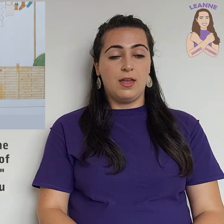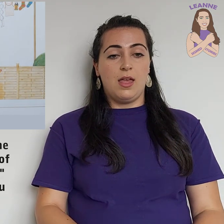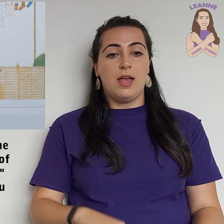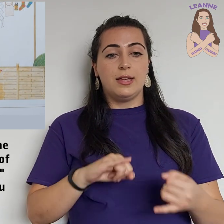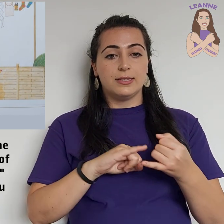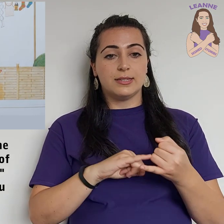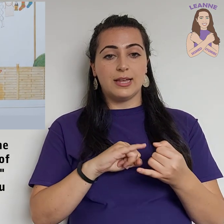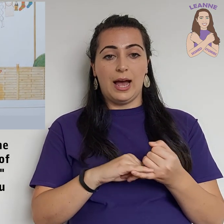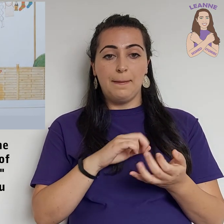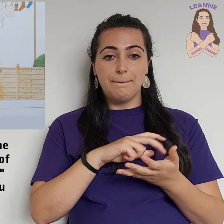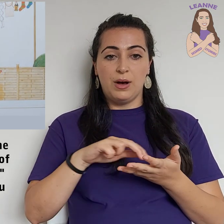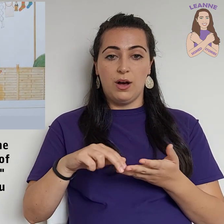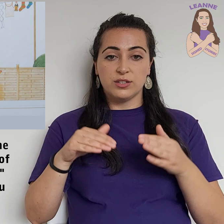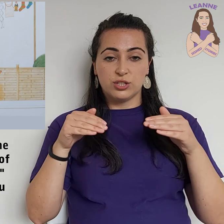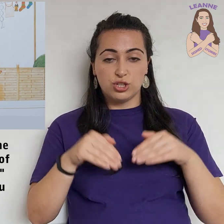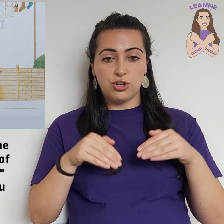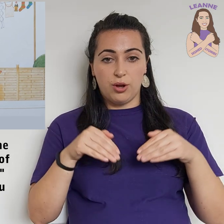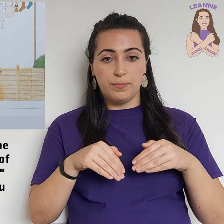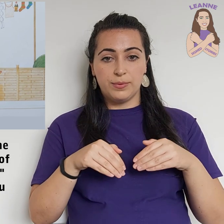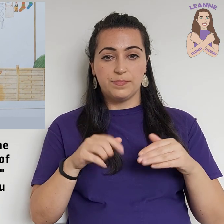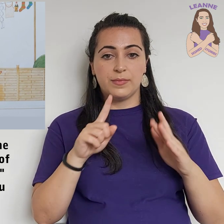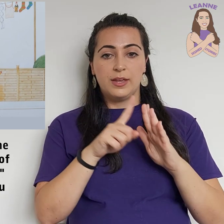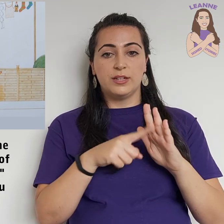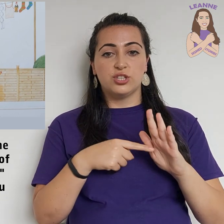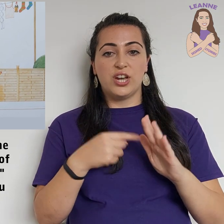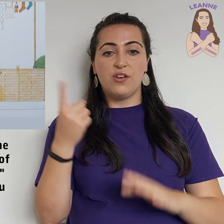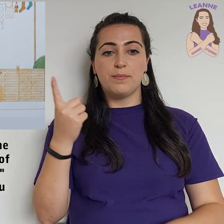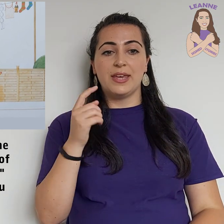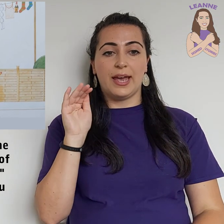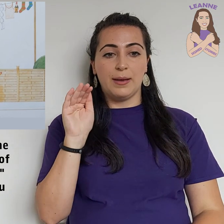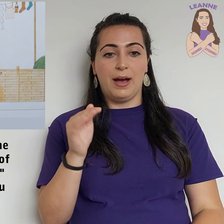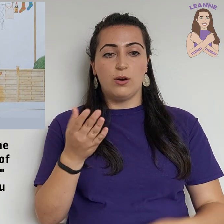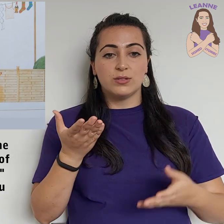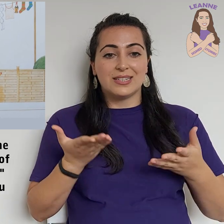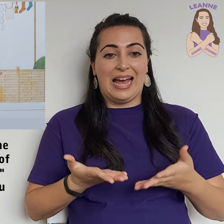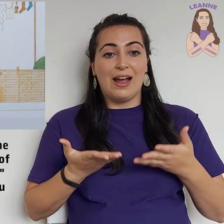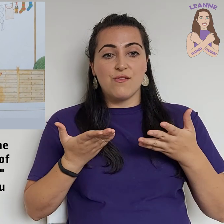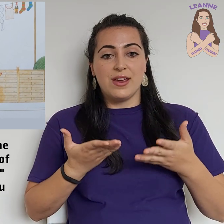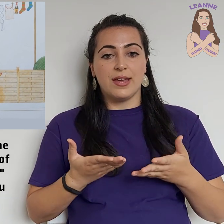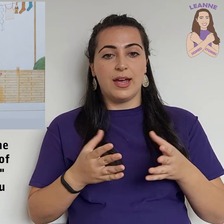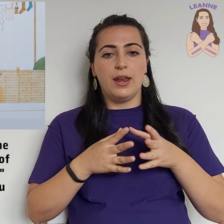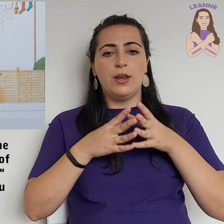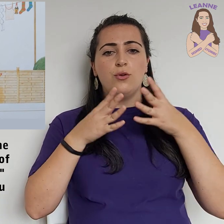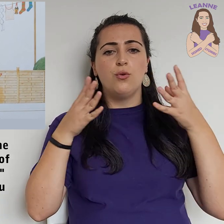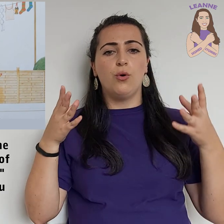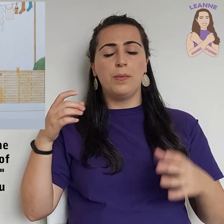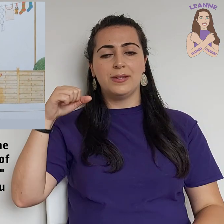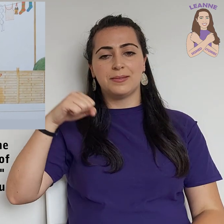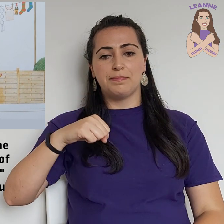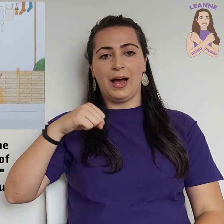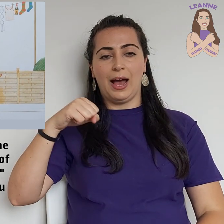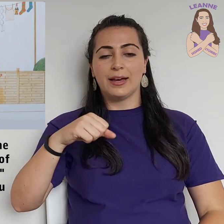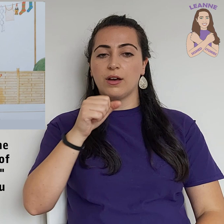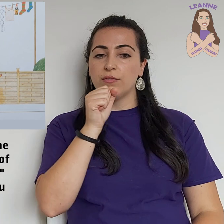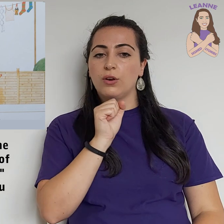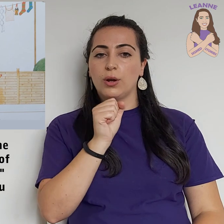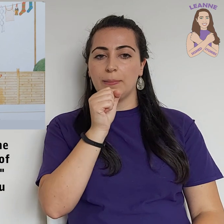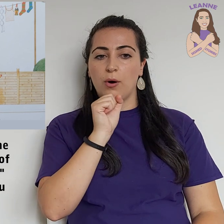Sam passed a shop. Jeremy came out carrying an enormous bag of lollipops.